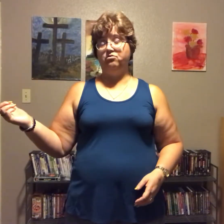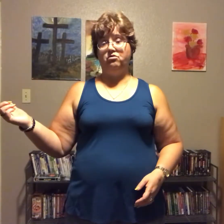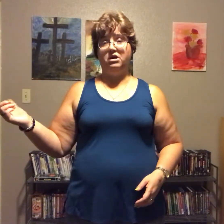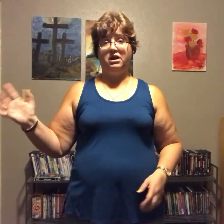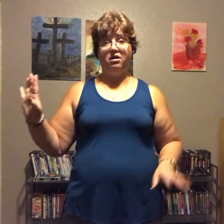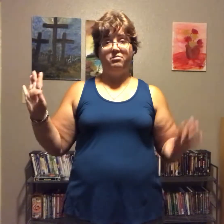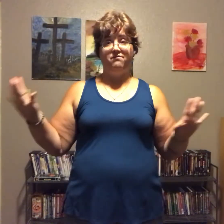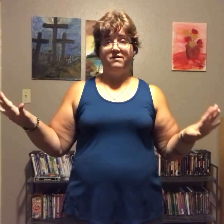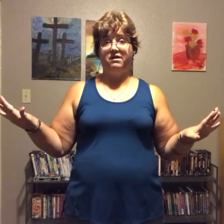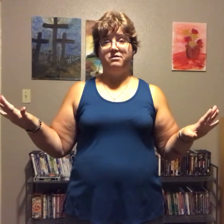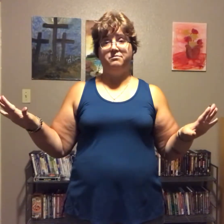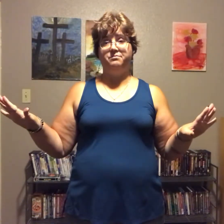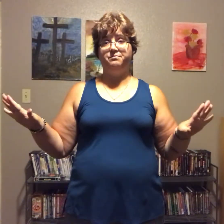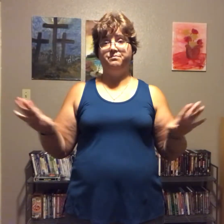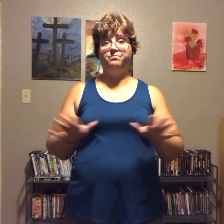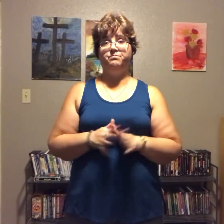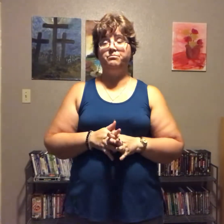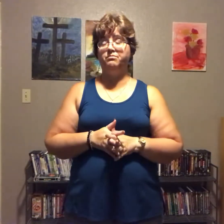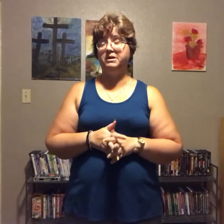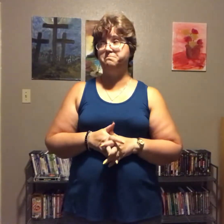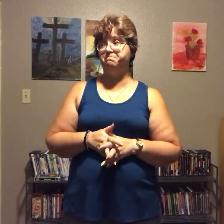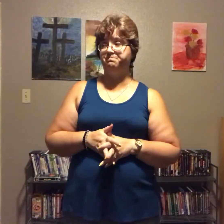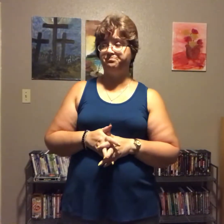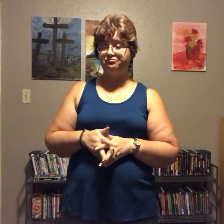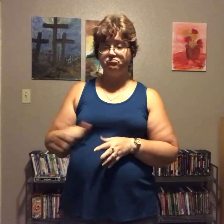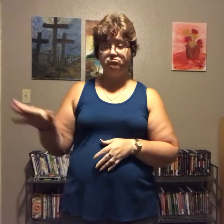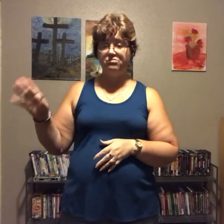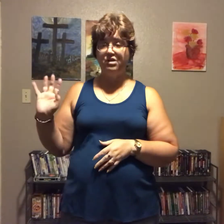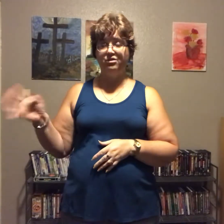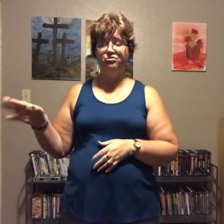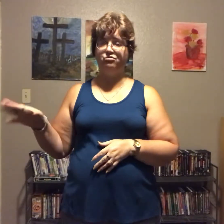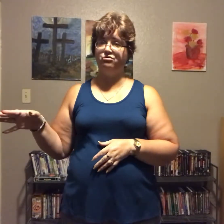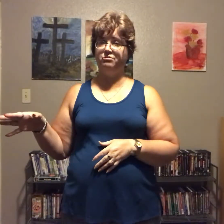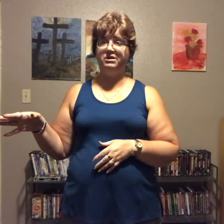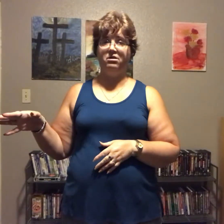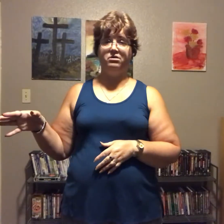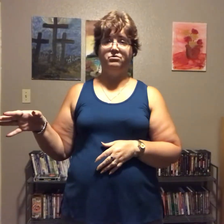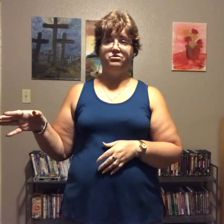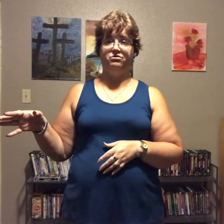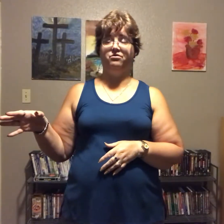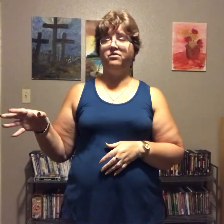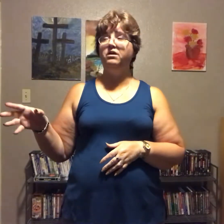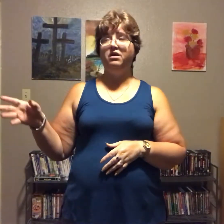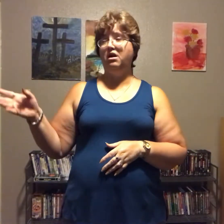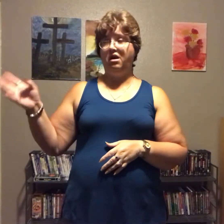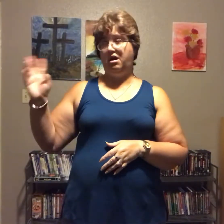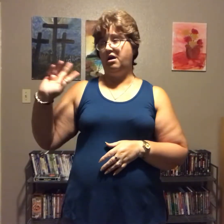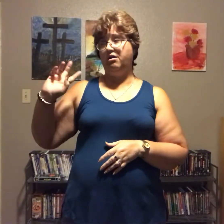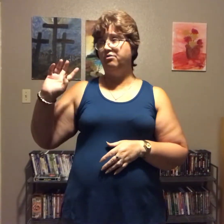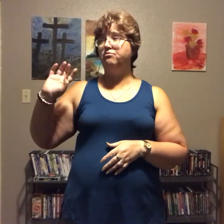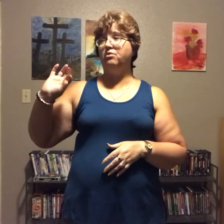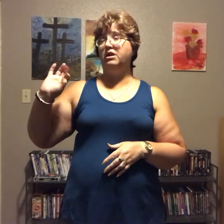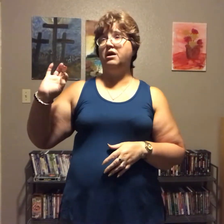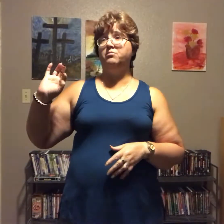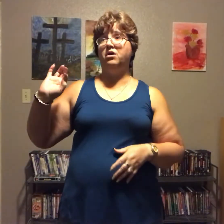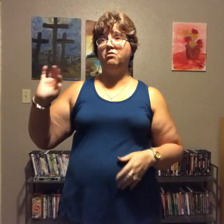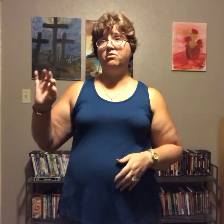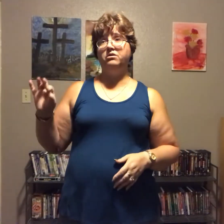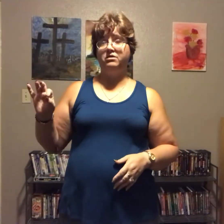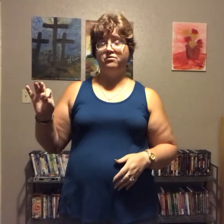and I'll be fine but those are going to be on a reserve uh what I'm not want to